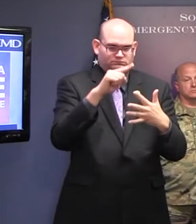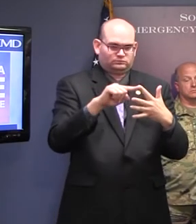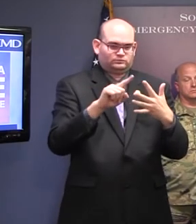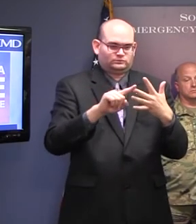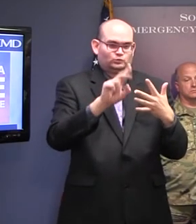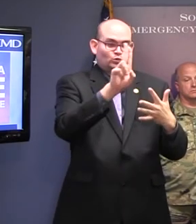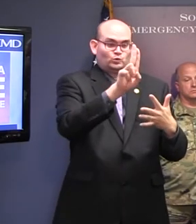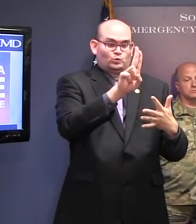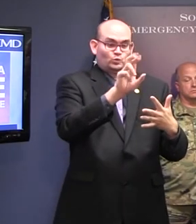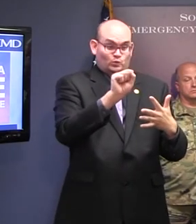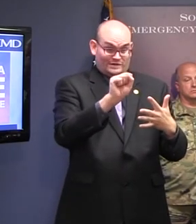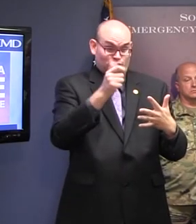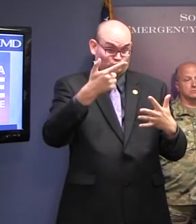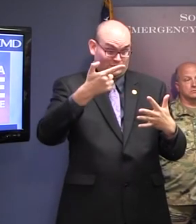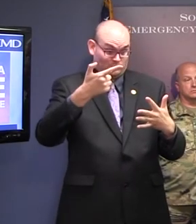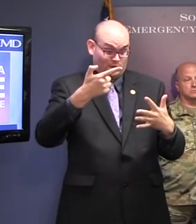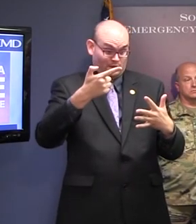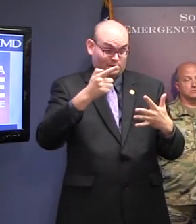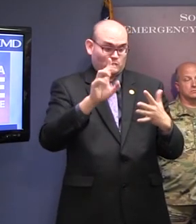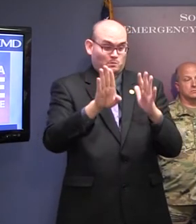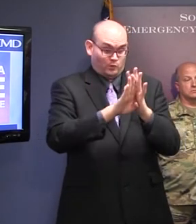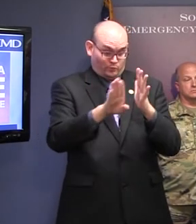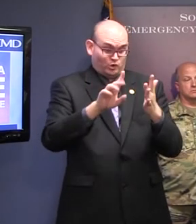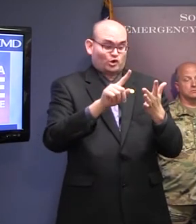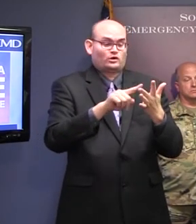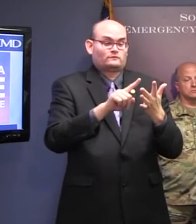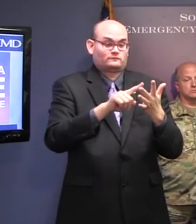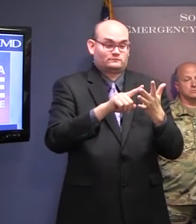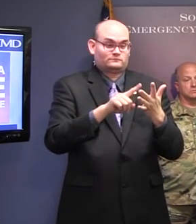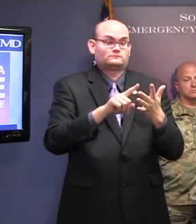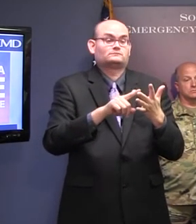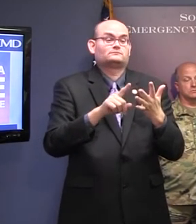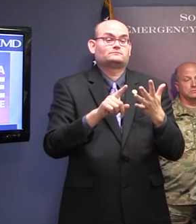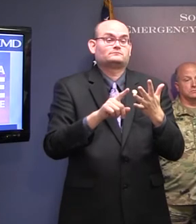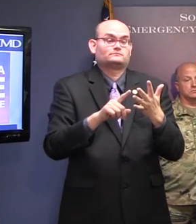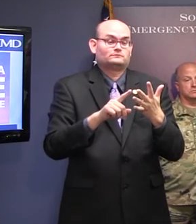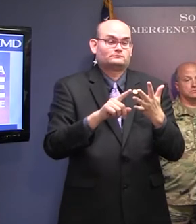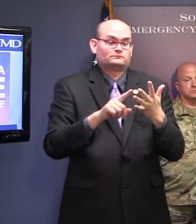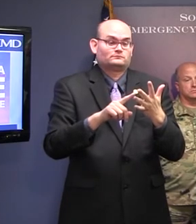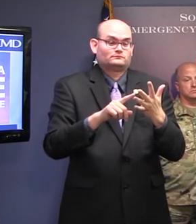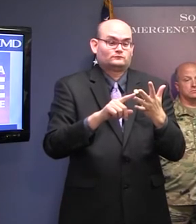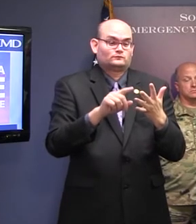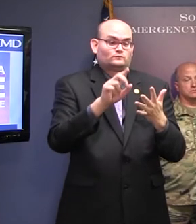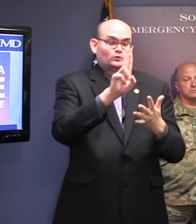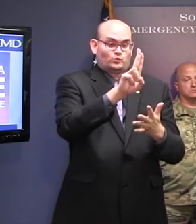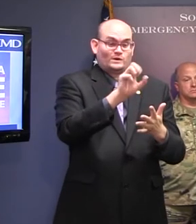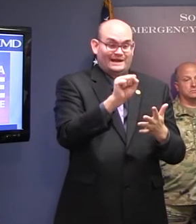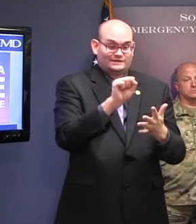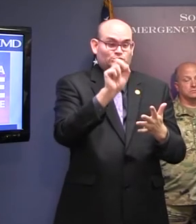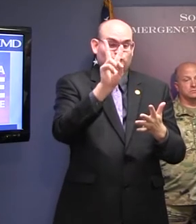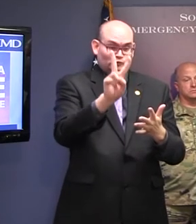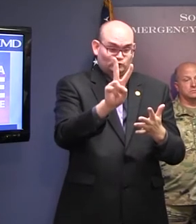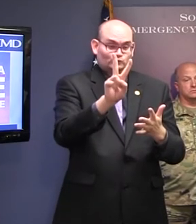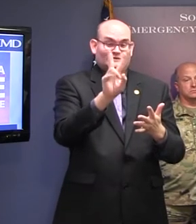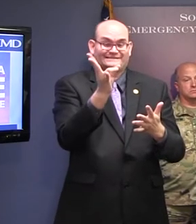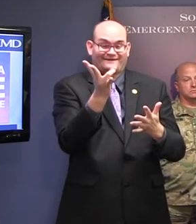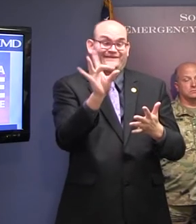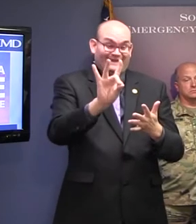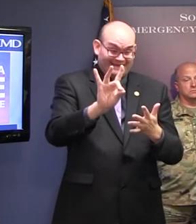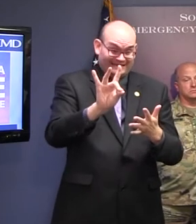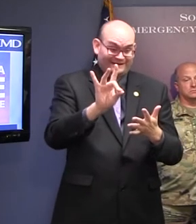Beaufort County, as well as that's Beaufort, and US-278 in Hilton Head.